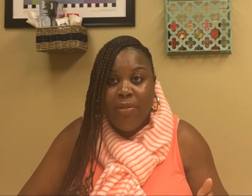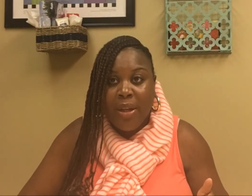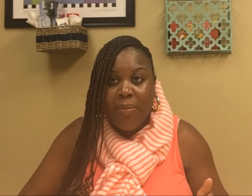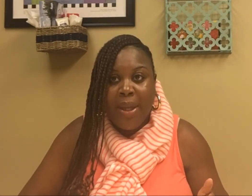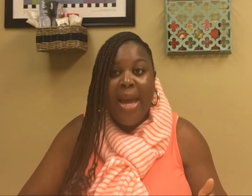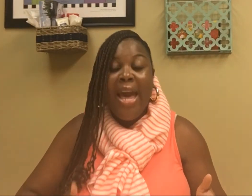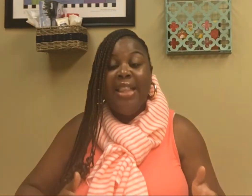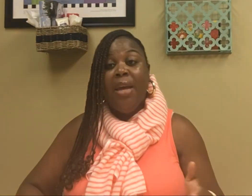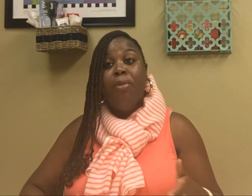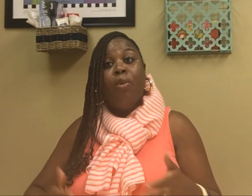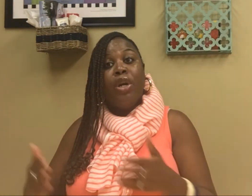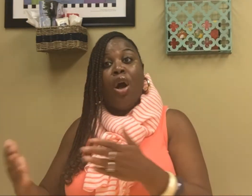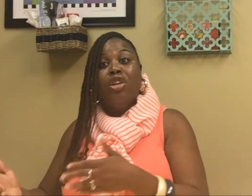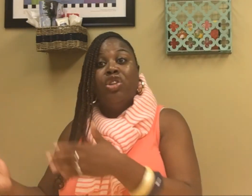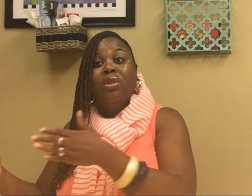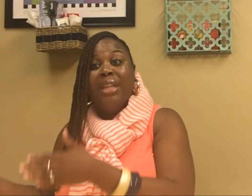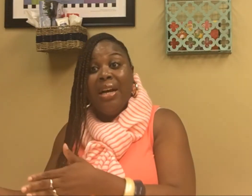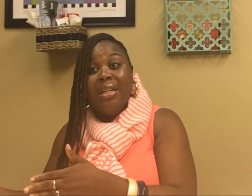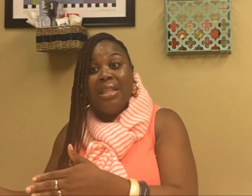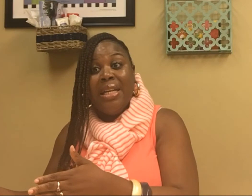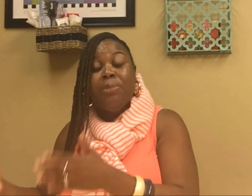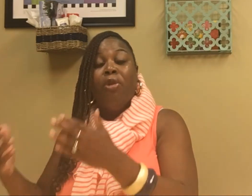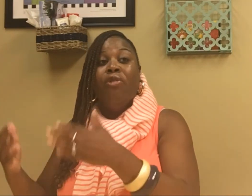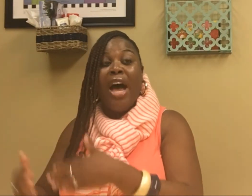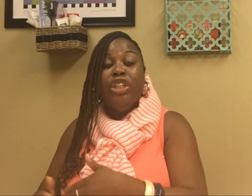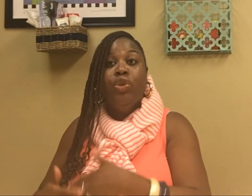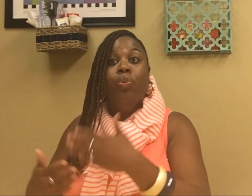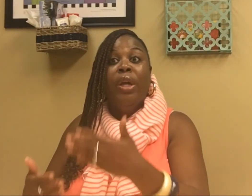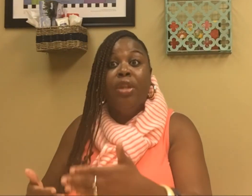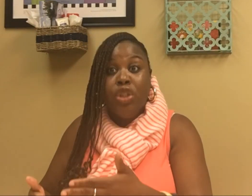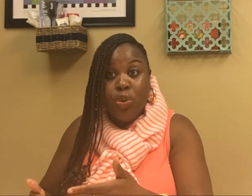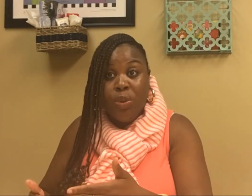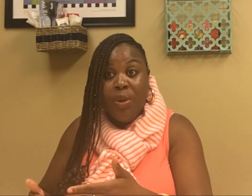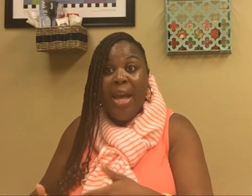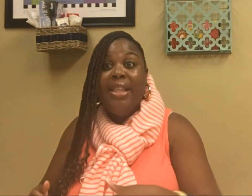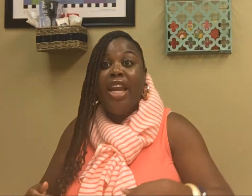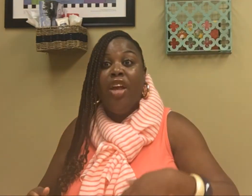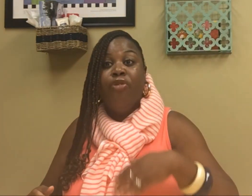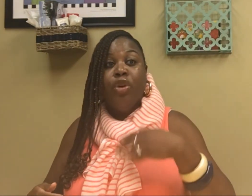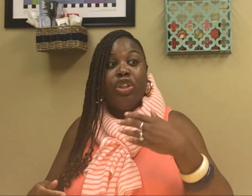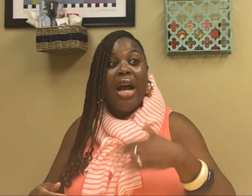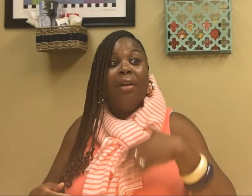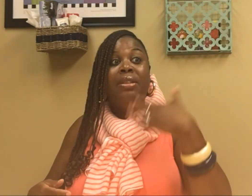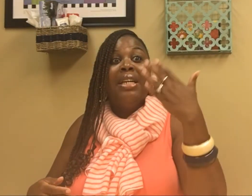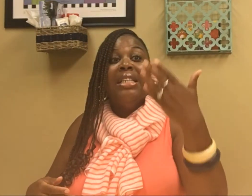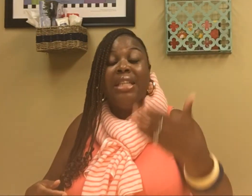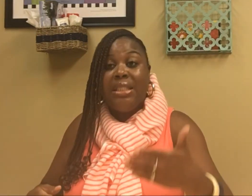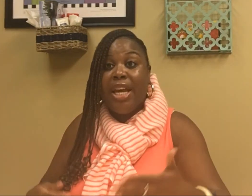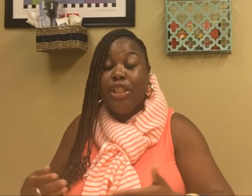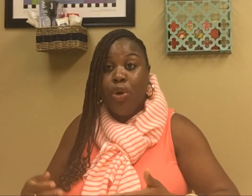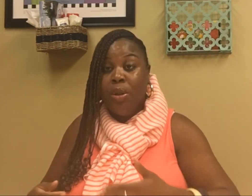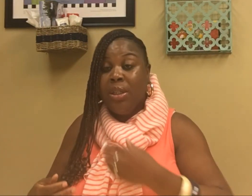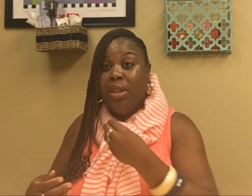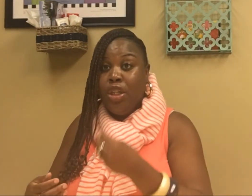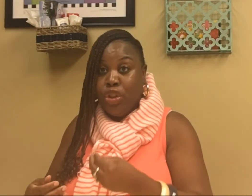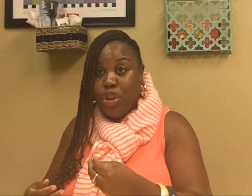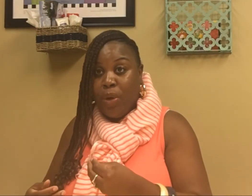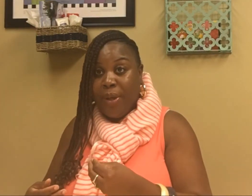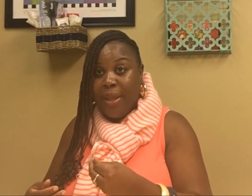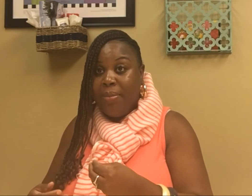development. And then, but what it also does is provides you with a tool that if your child doesn't catch on to the things you're showing them